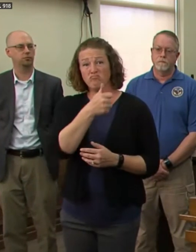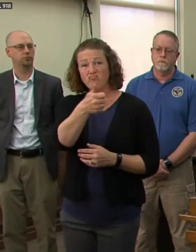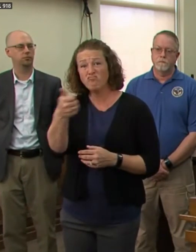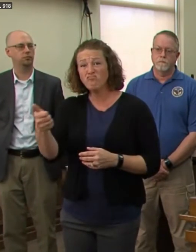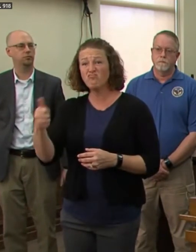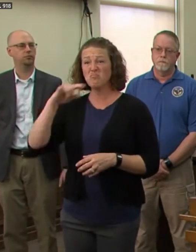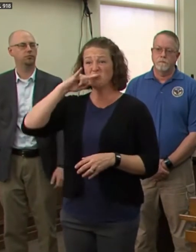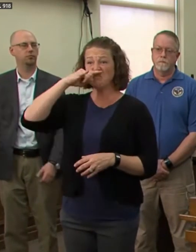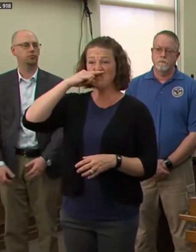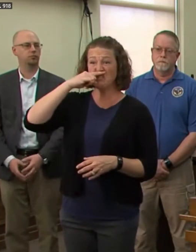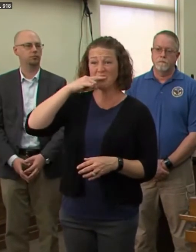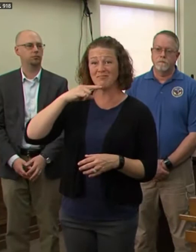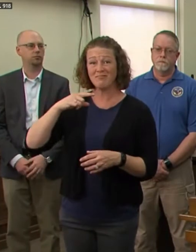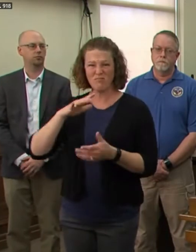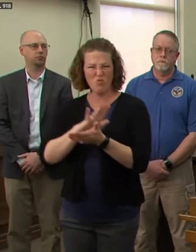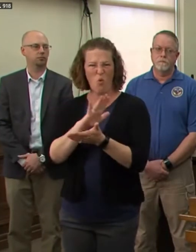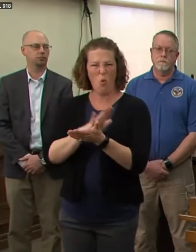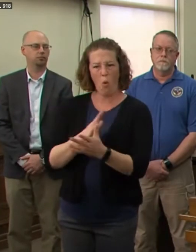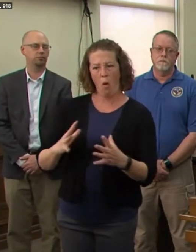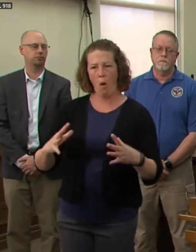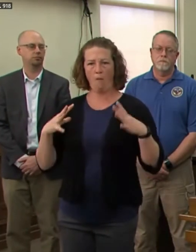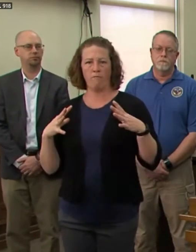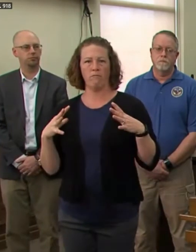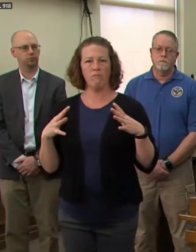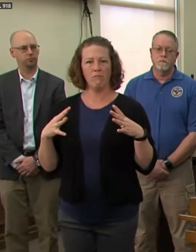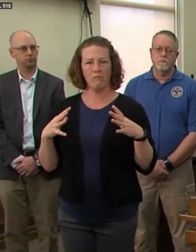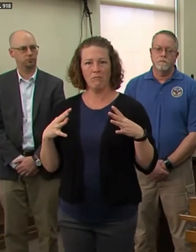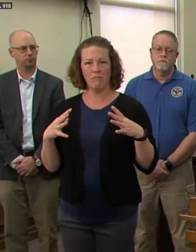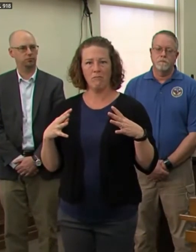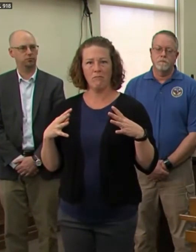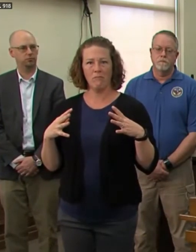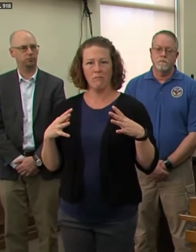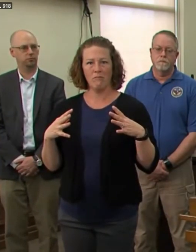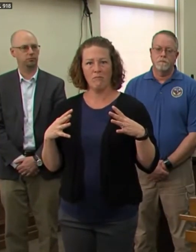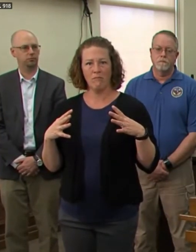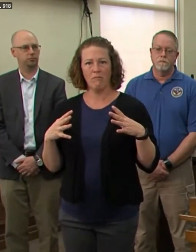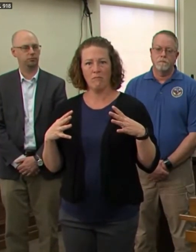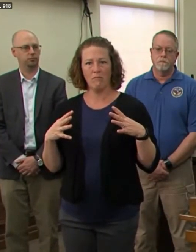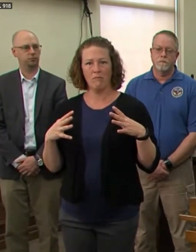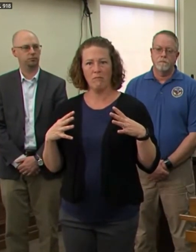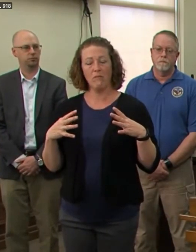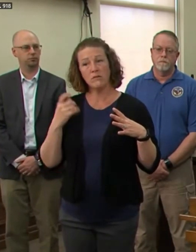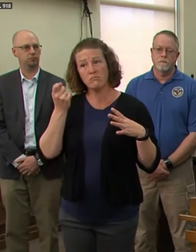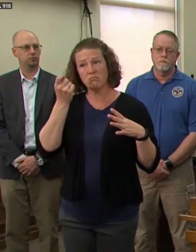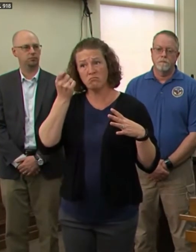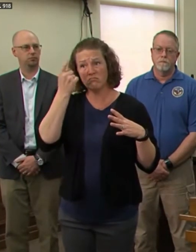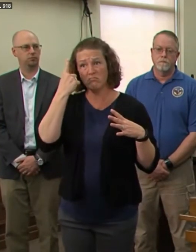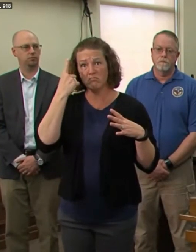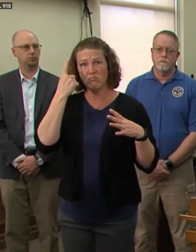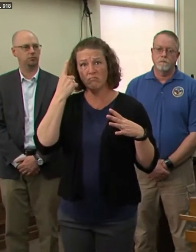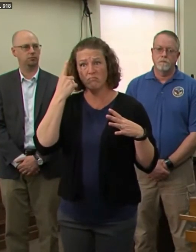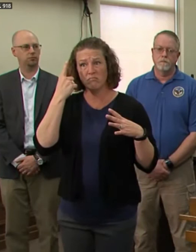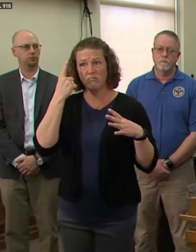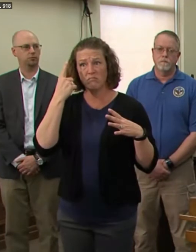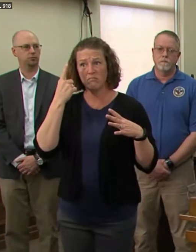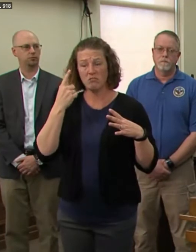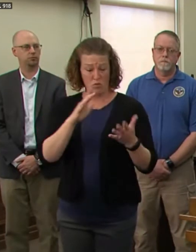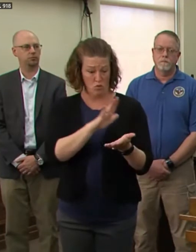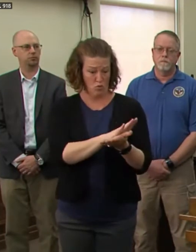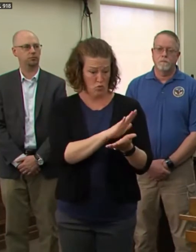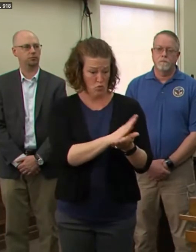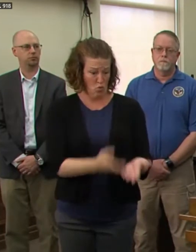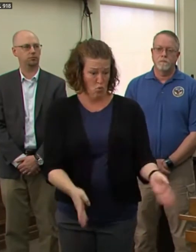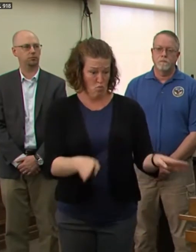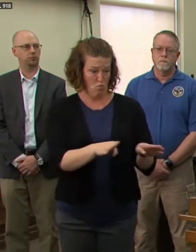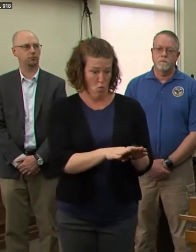from school, which is all of our kids, don't undermine the school closures by now creating play dates with a